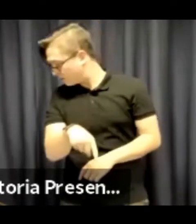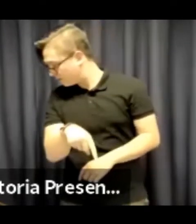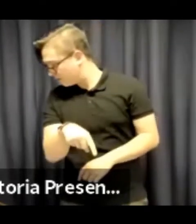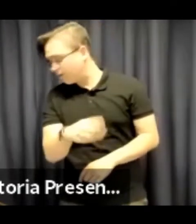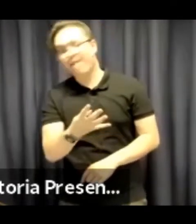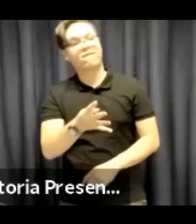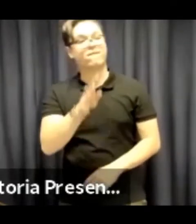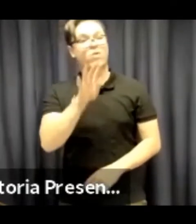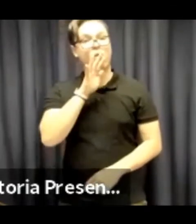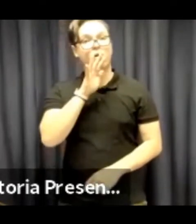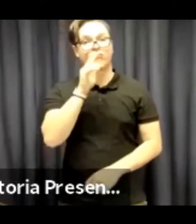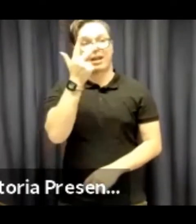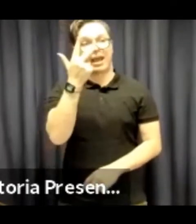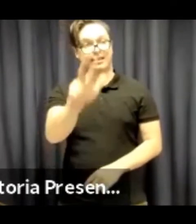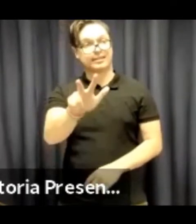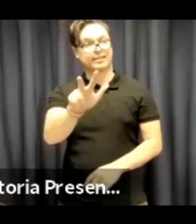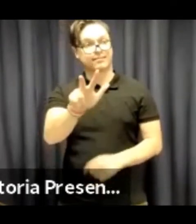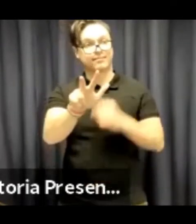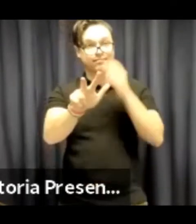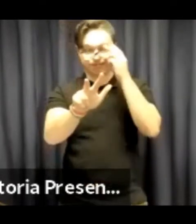,480,